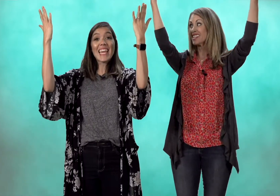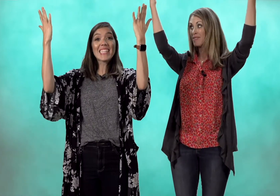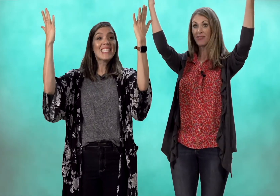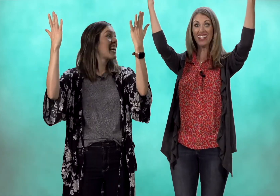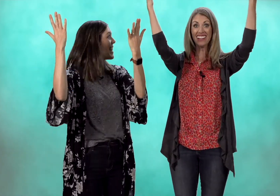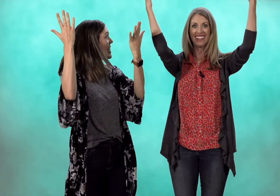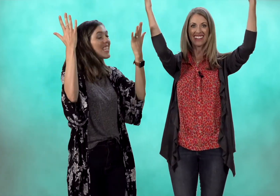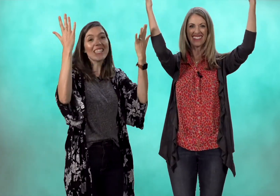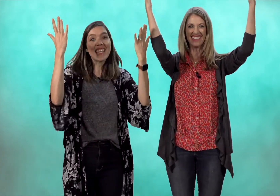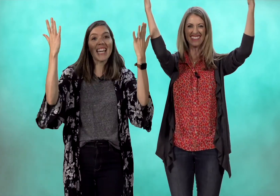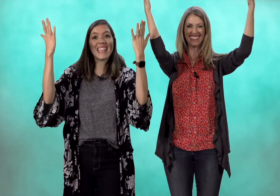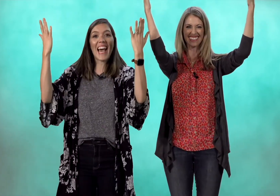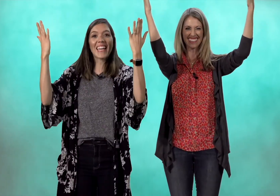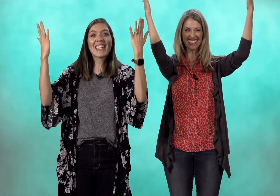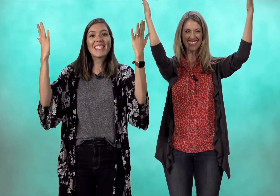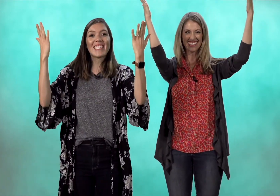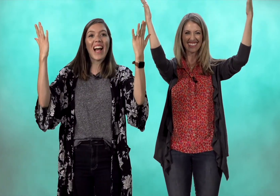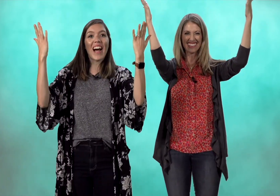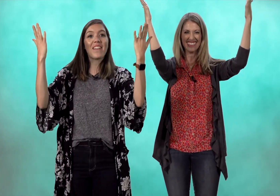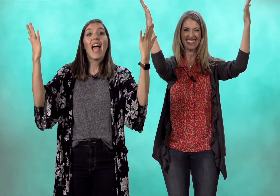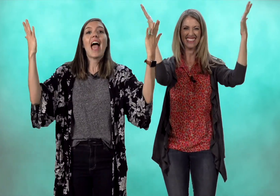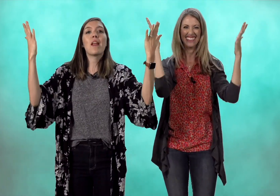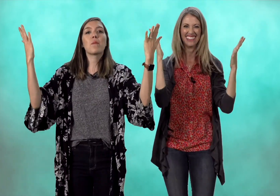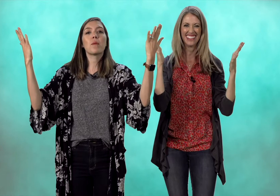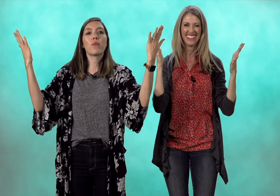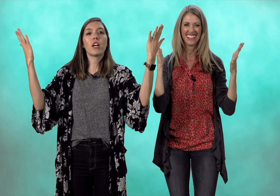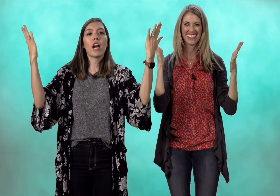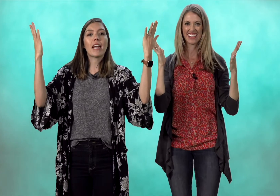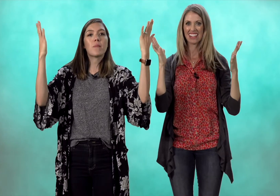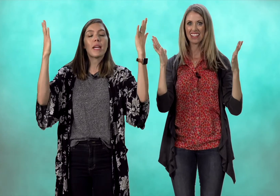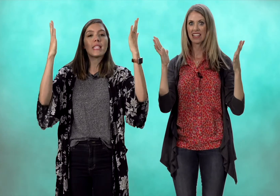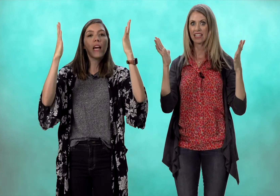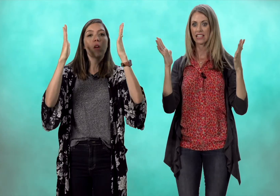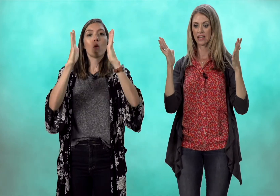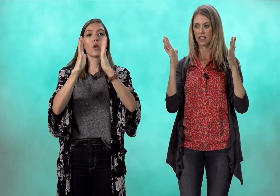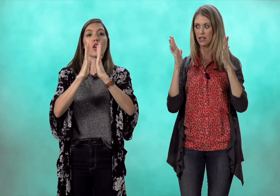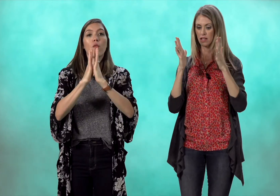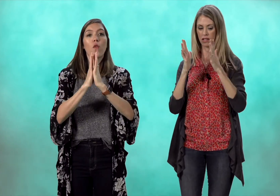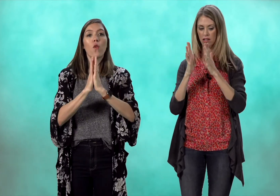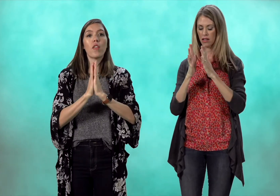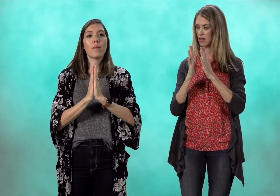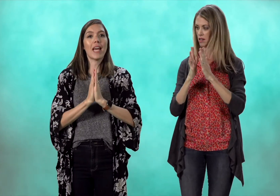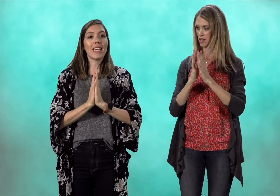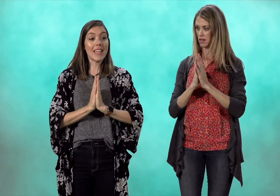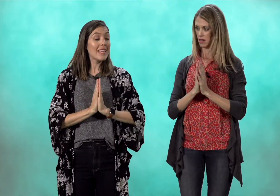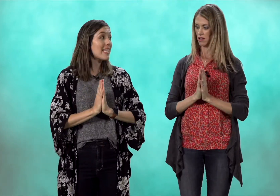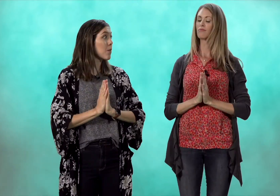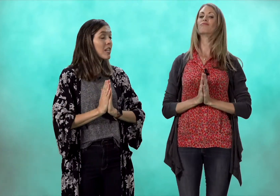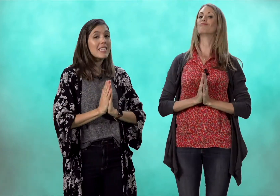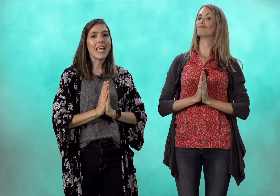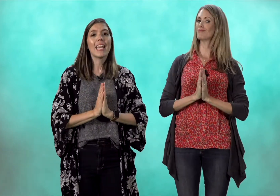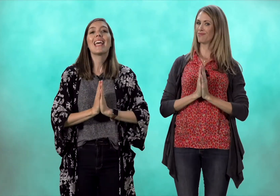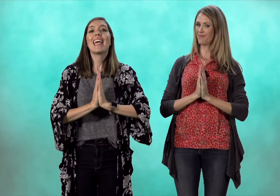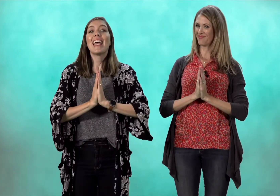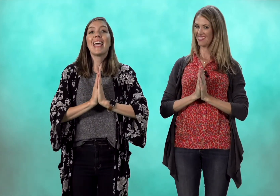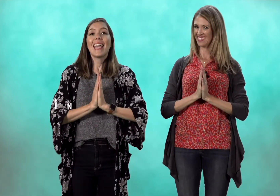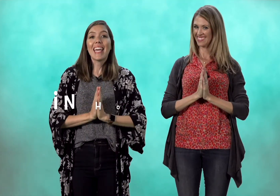just like that good job and when we bring our hands back down we're gonna fold them like this and we're gonna say in